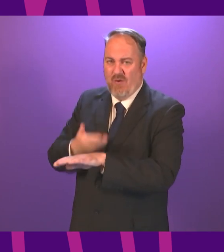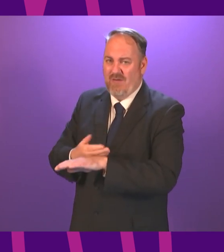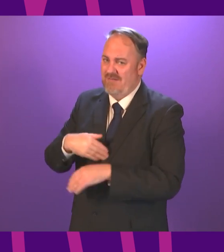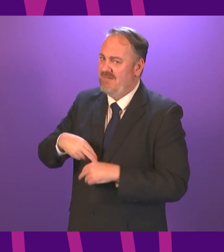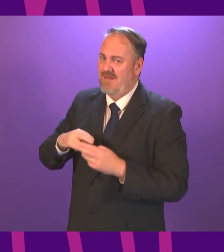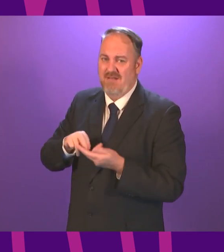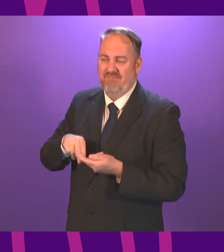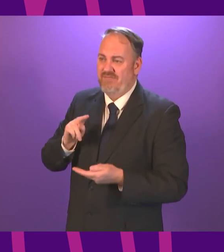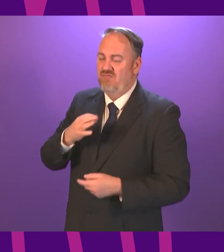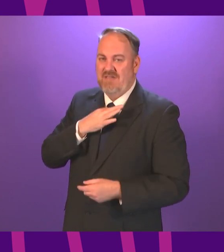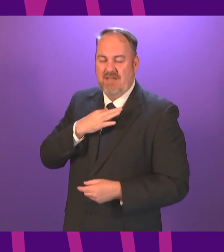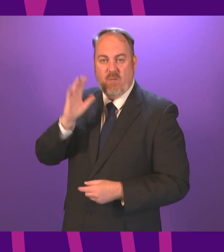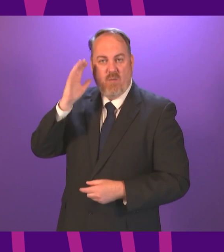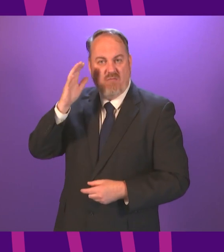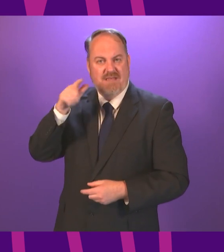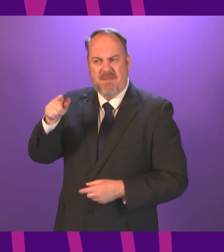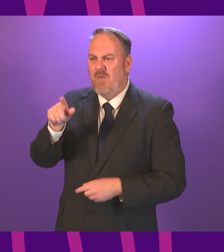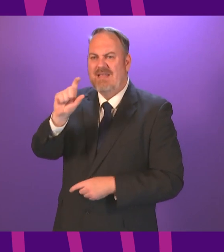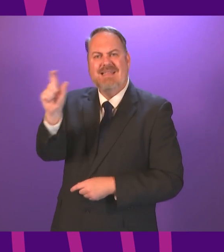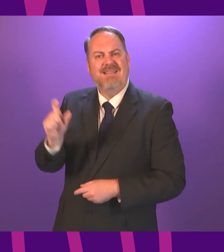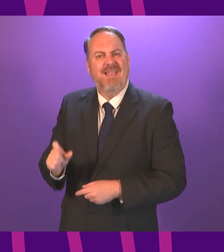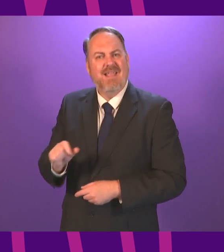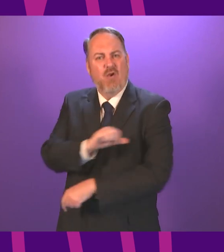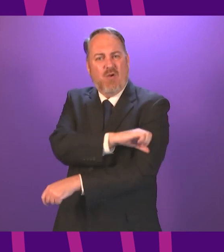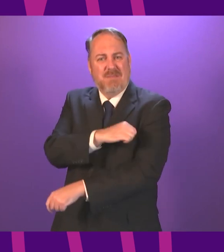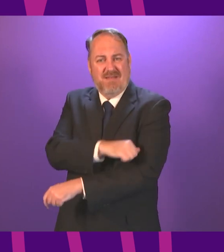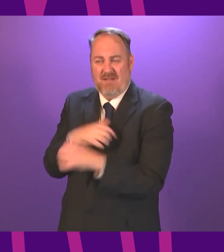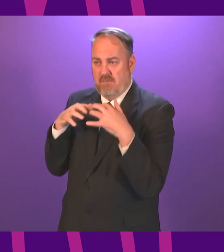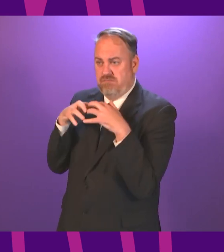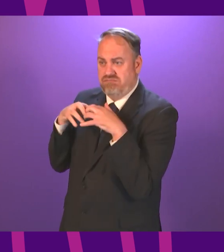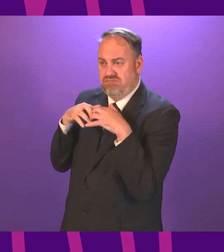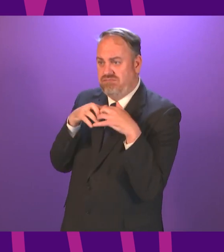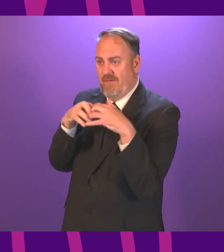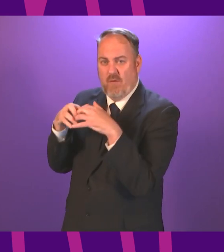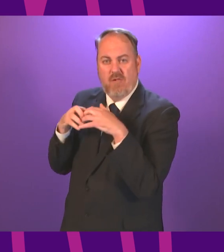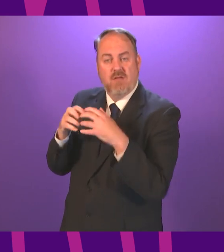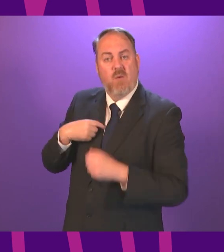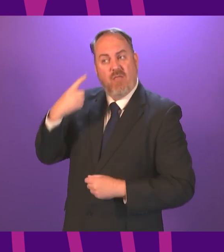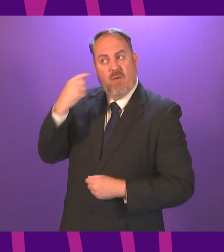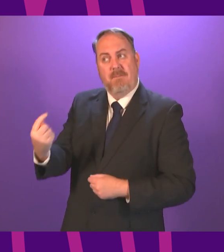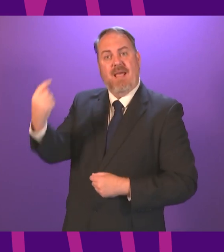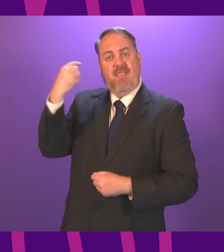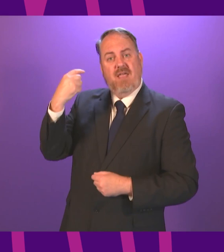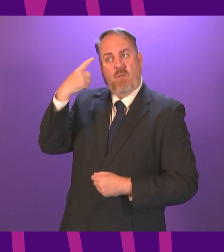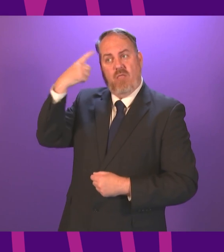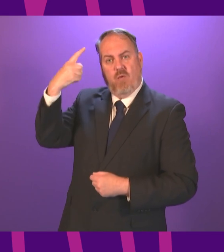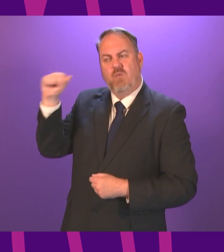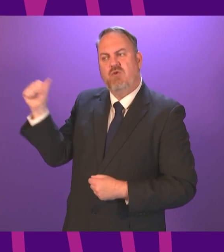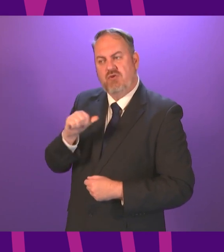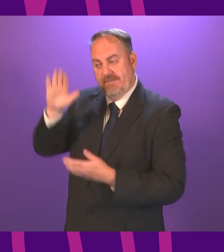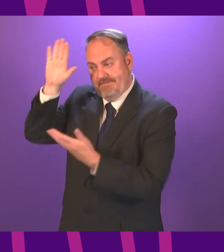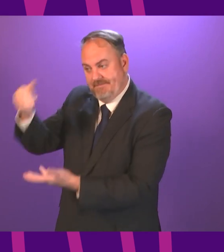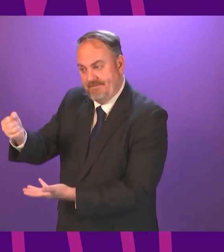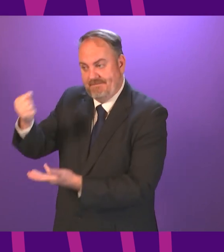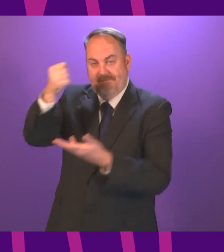pictures of overflowing hospitals in Italy so I certainly thought it was the right decision to move people out of hospital as fast as possible